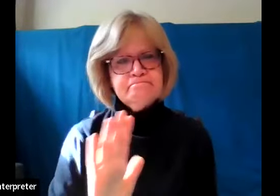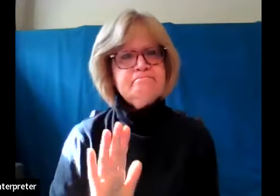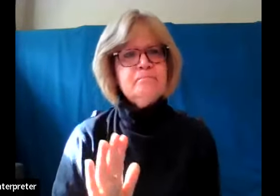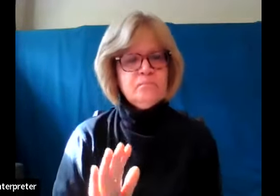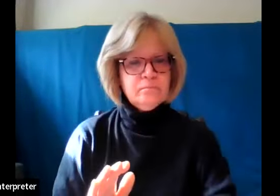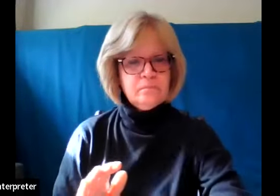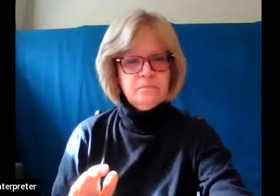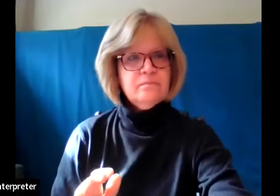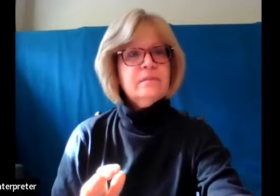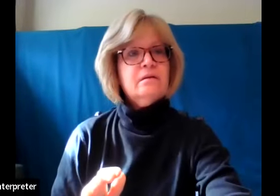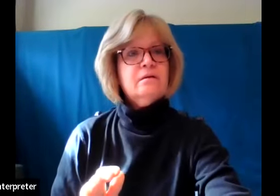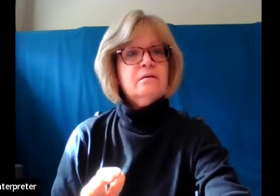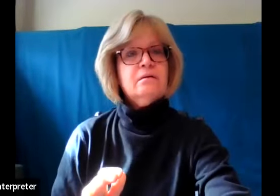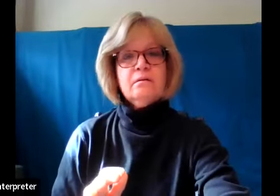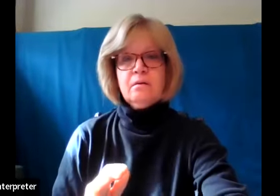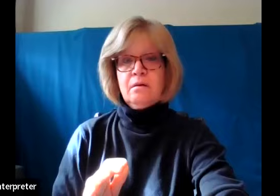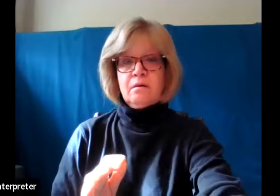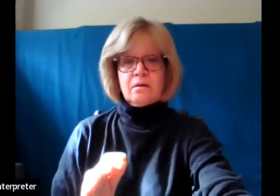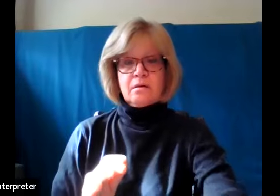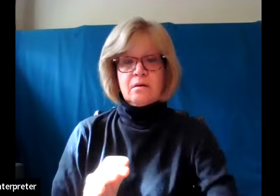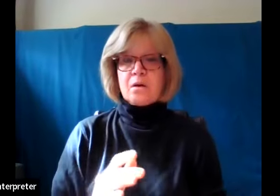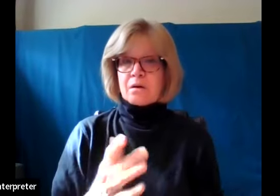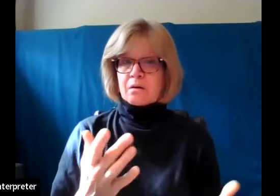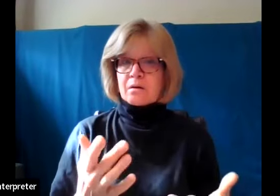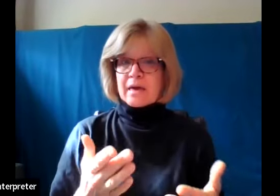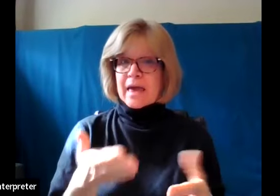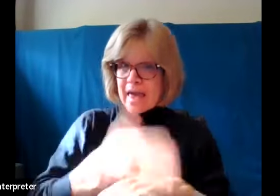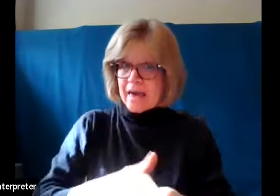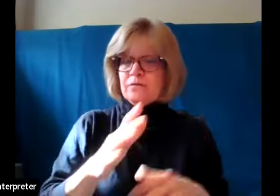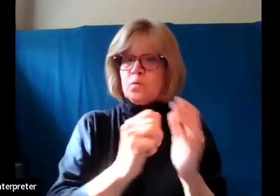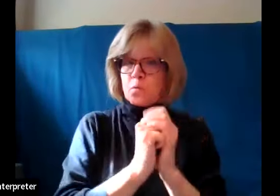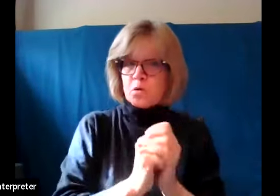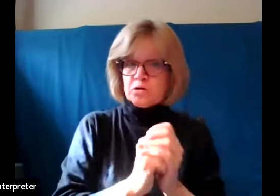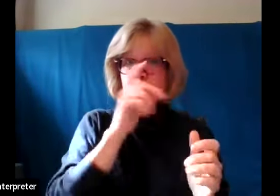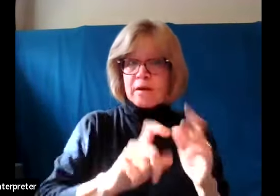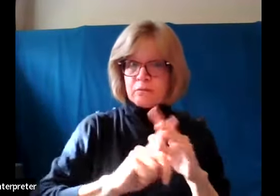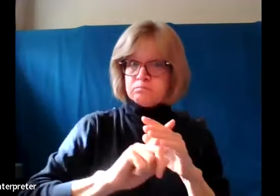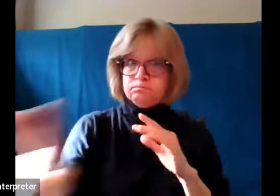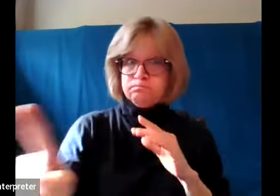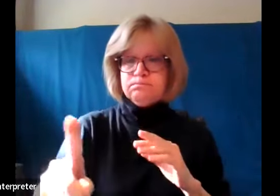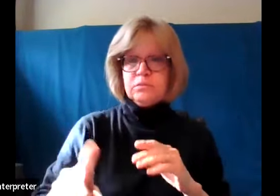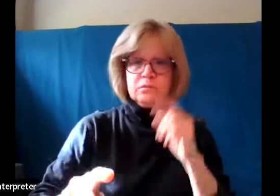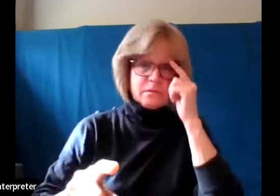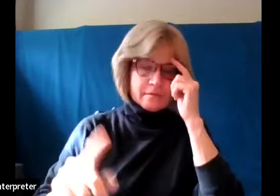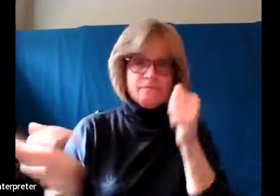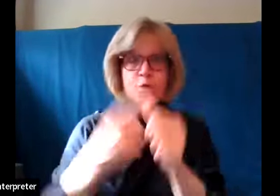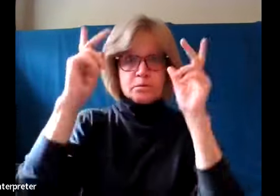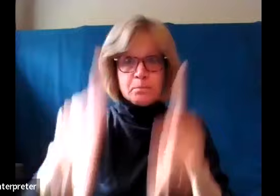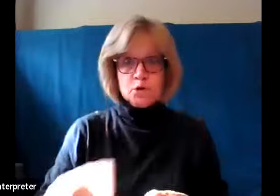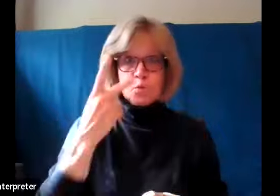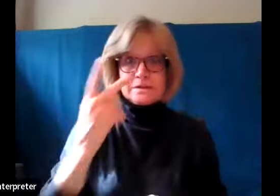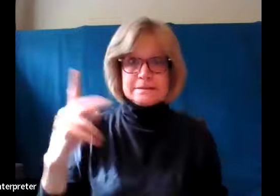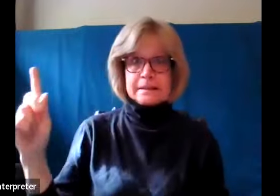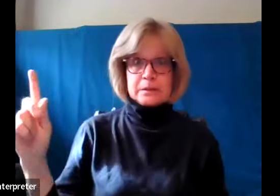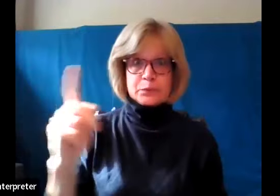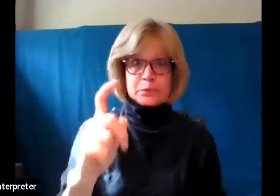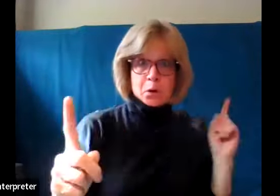And we may not even need to go running out of the sanctuary after the service is over to pounce on the first person we see walking